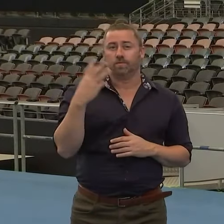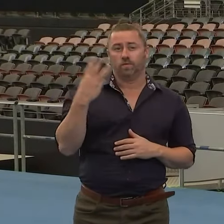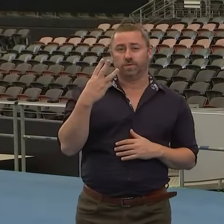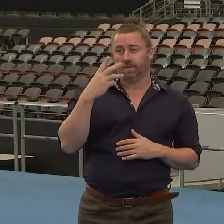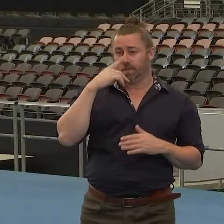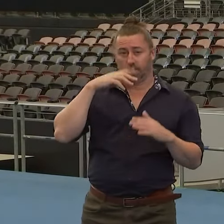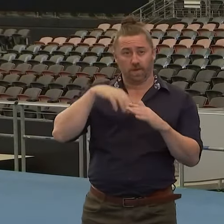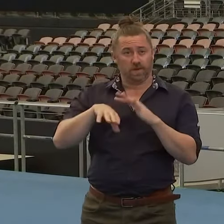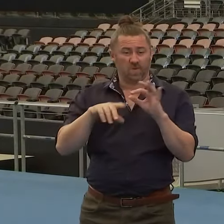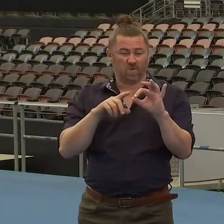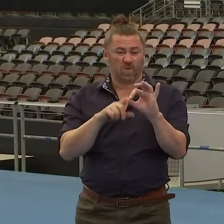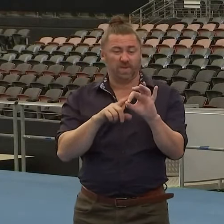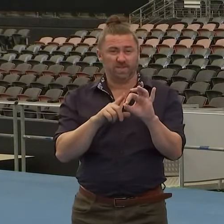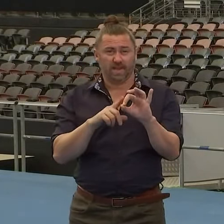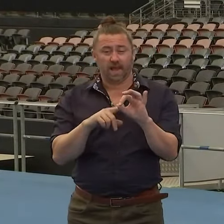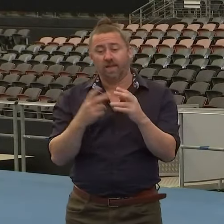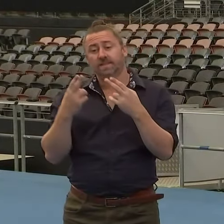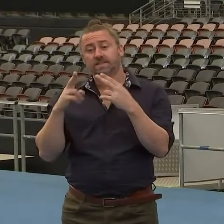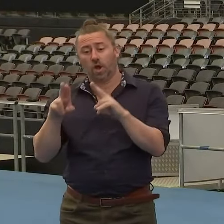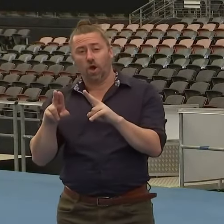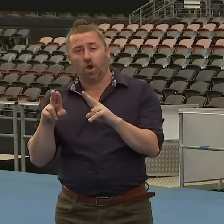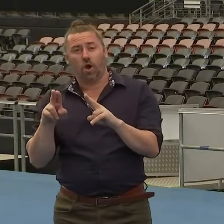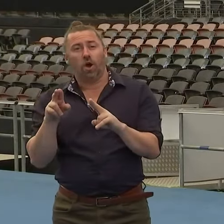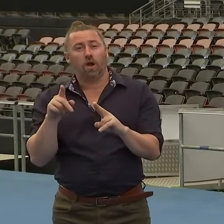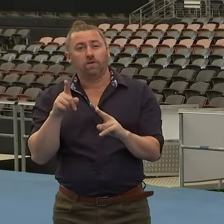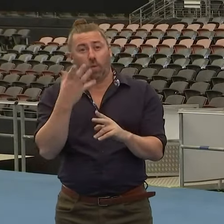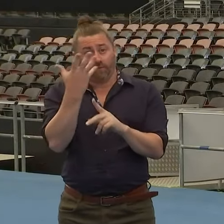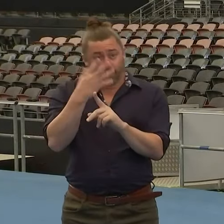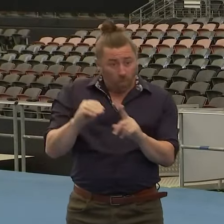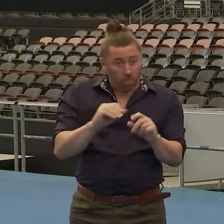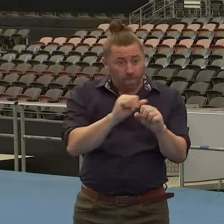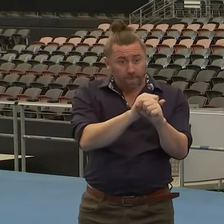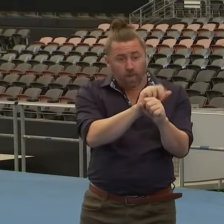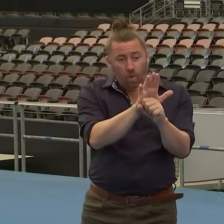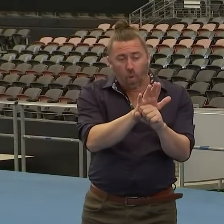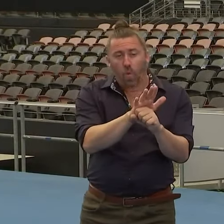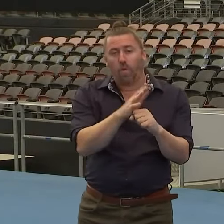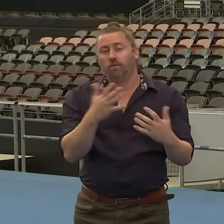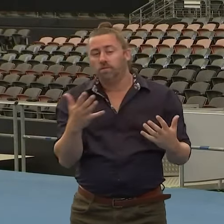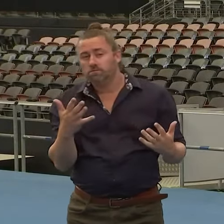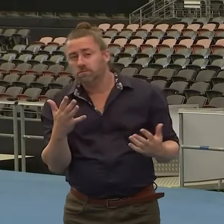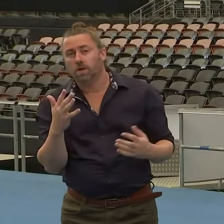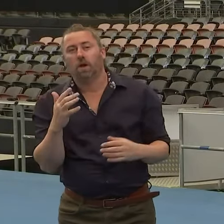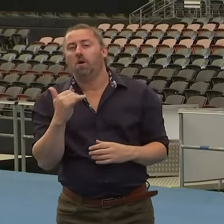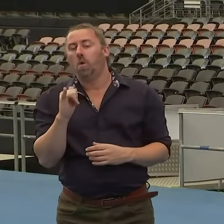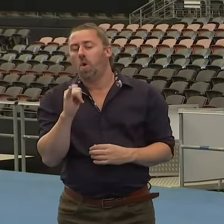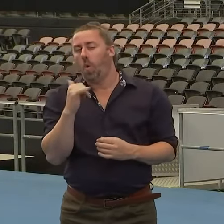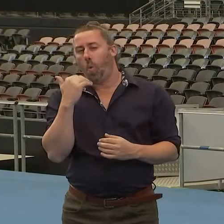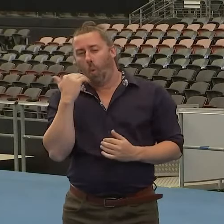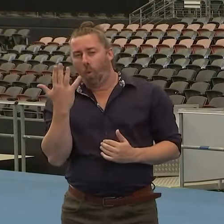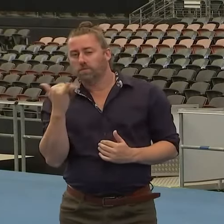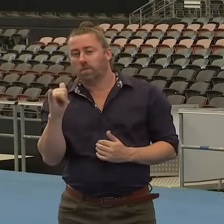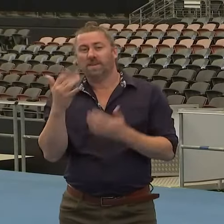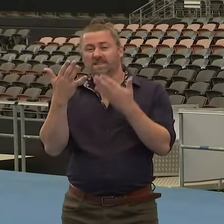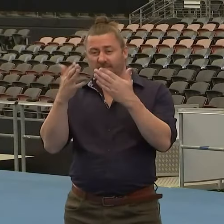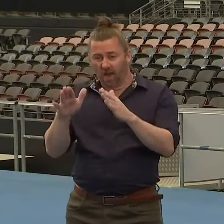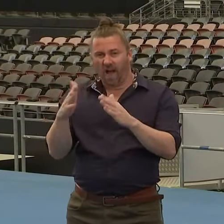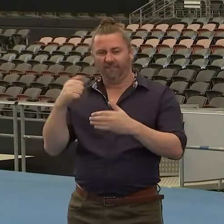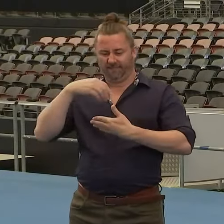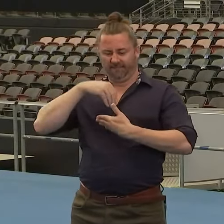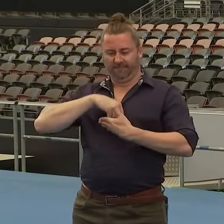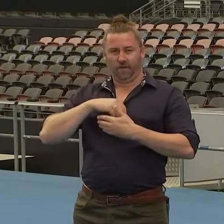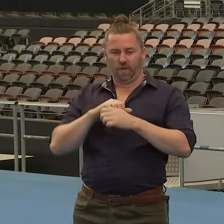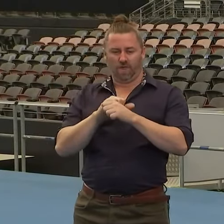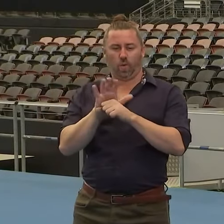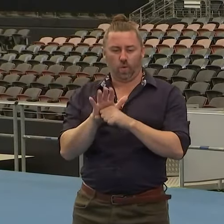Queenslanders who have died having recently had a positive COVID-19 test. This includes